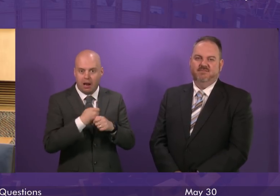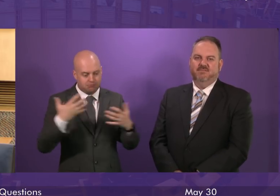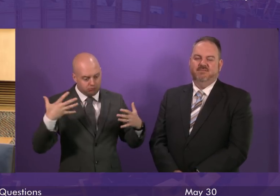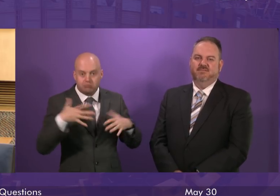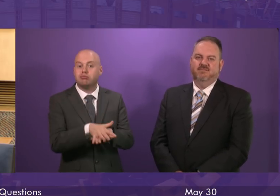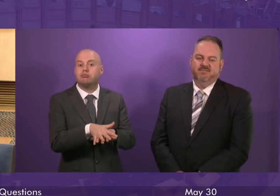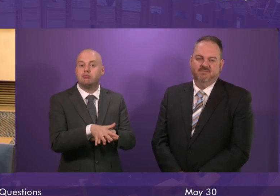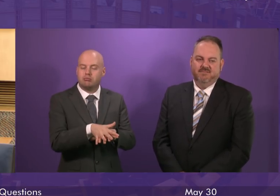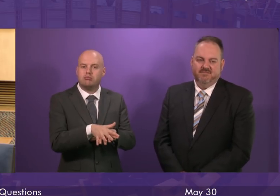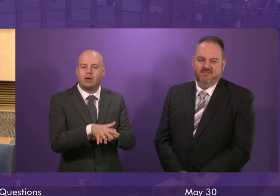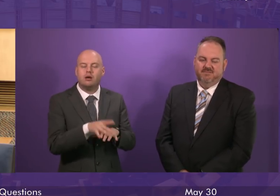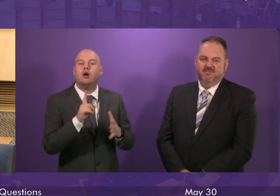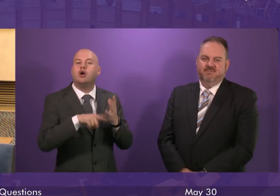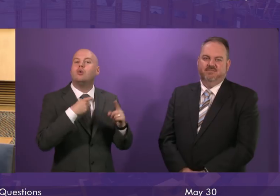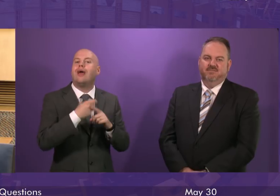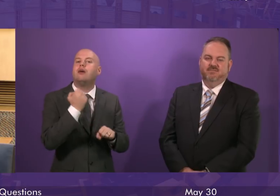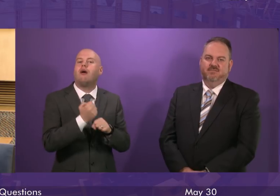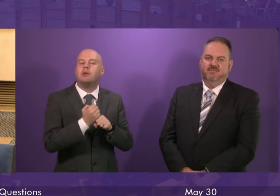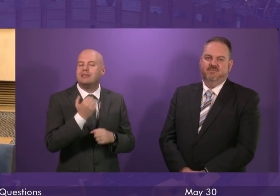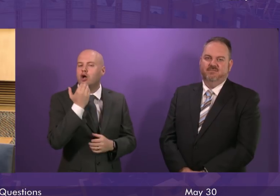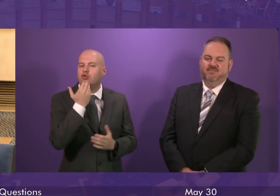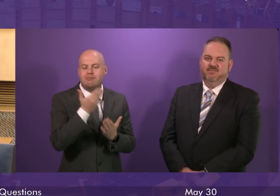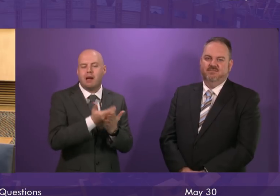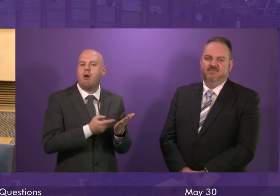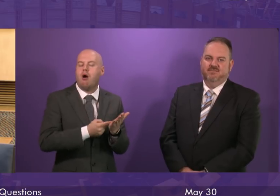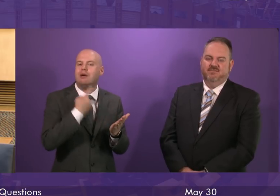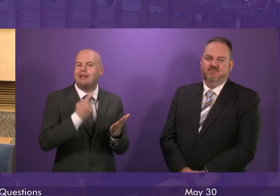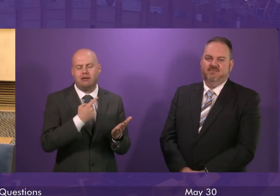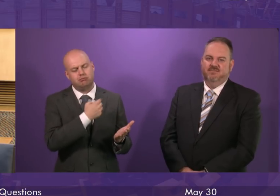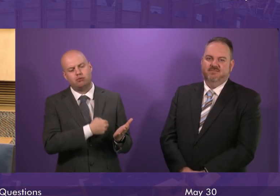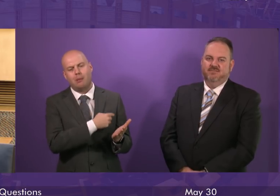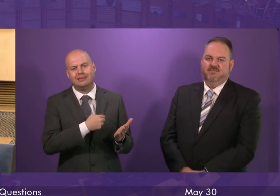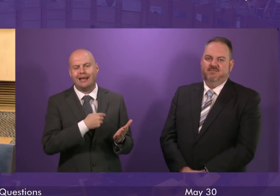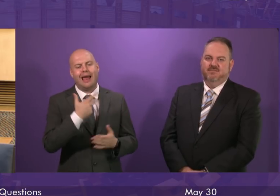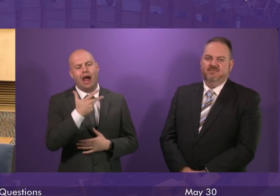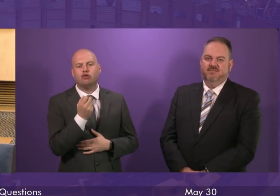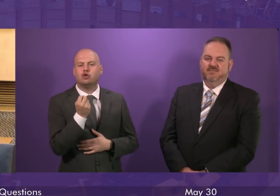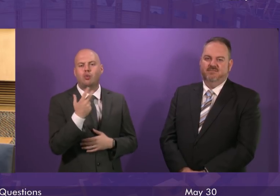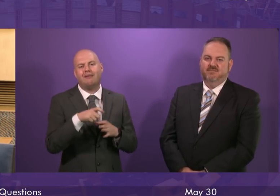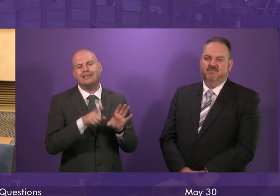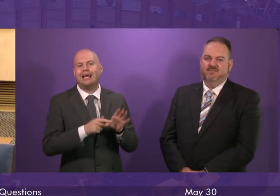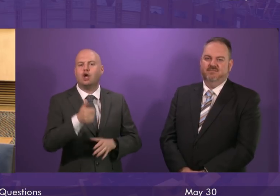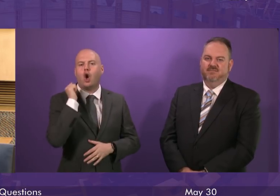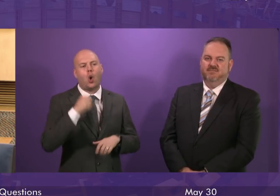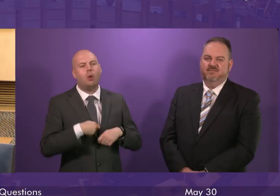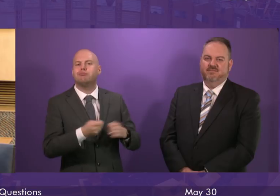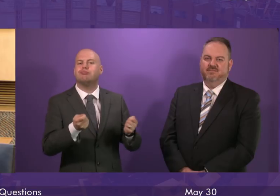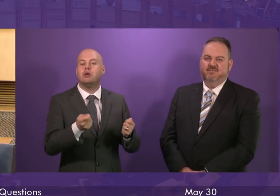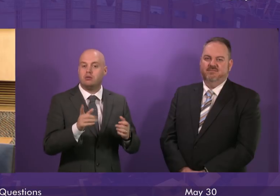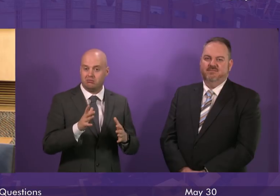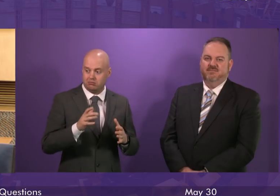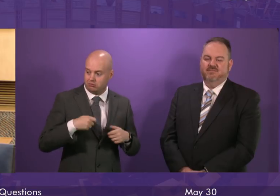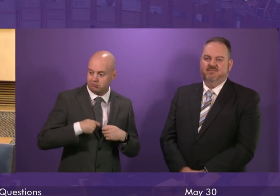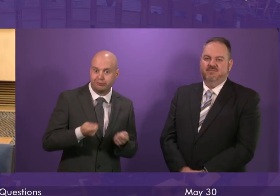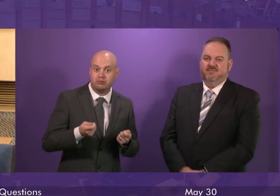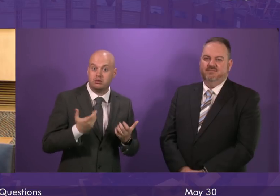government's green paper on social care was first promised 812 days ago and yet there's no sign of it being published and as I referred to